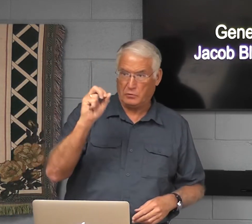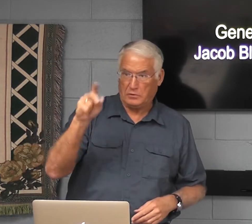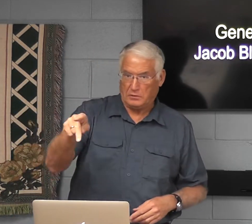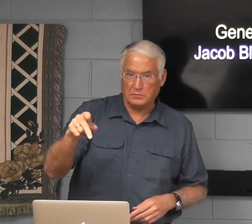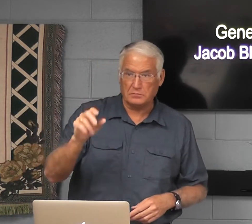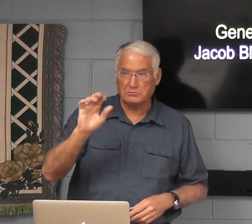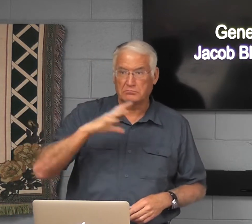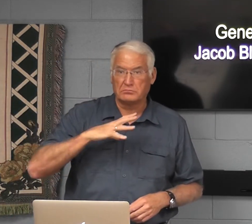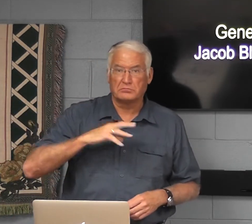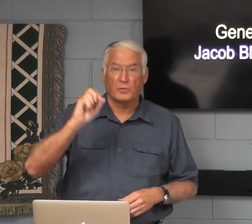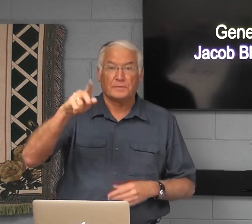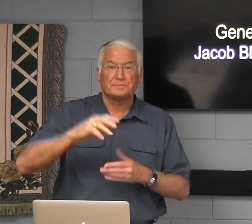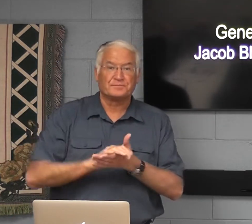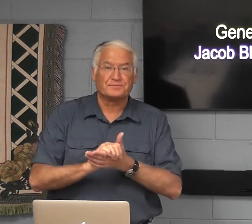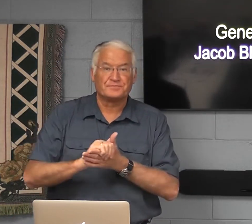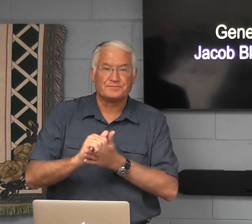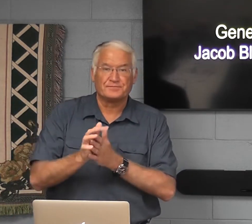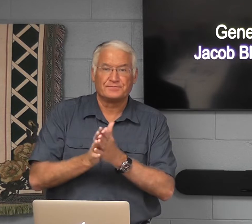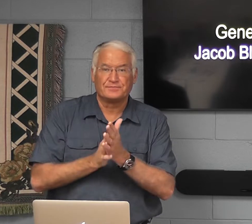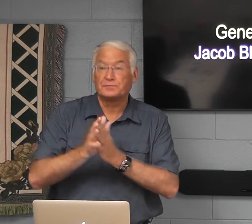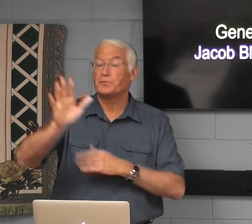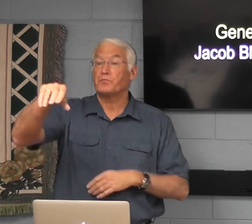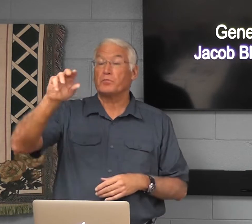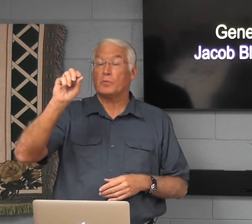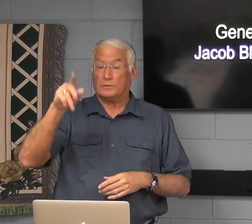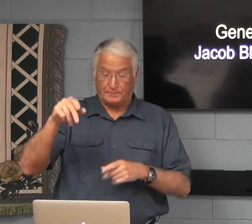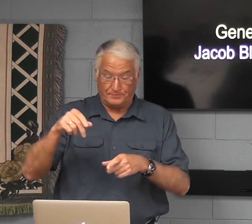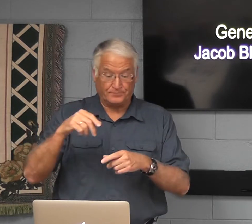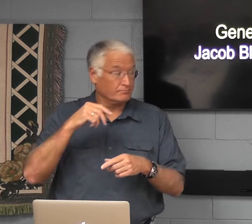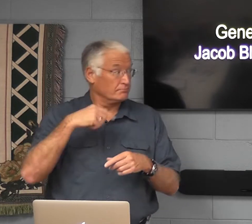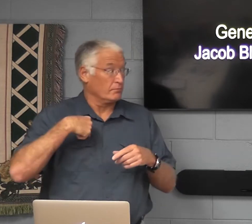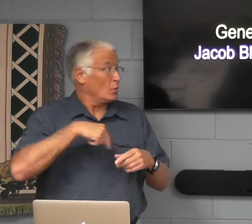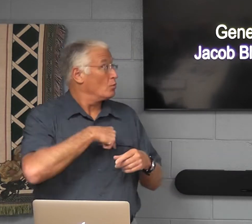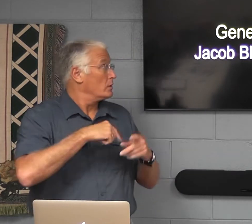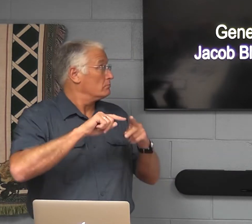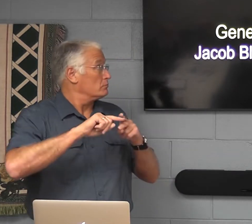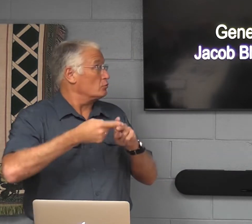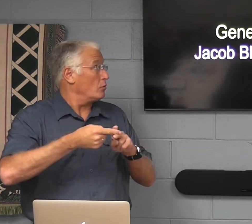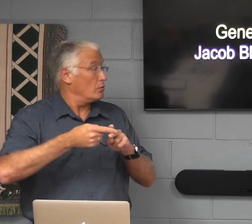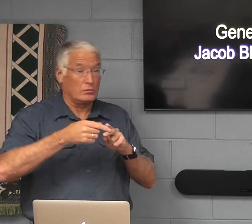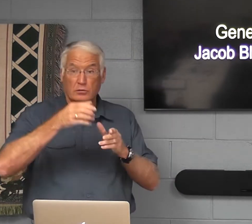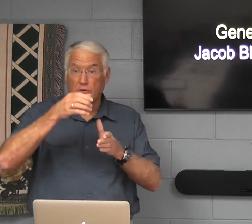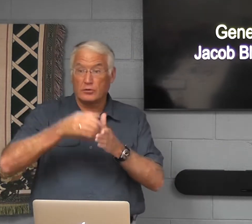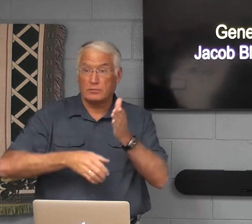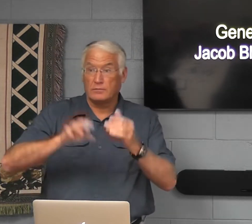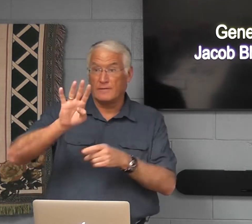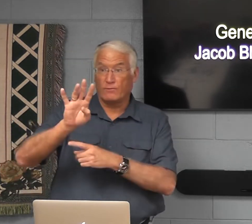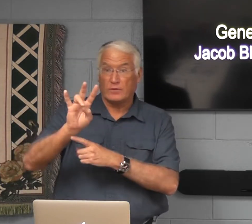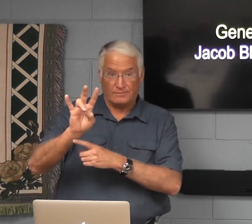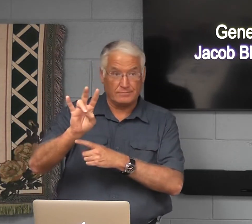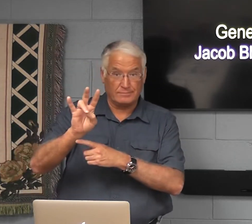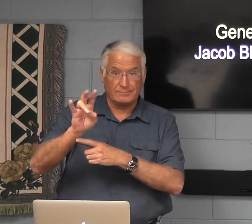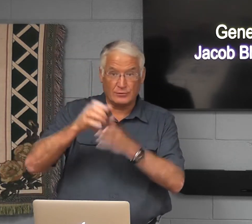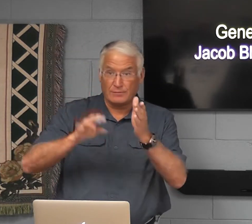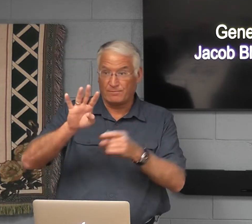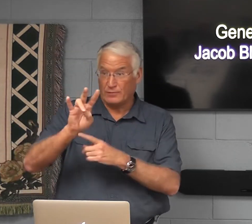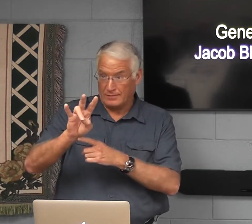Okay, Sipha, we're going to start with chapter 47,